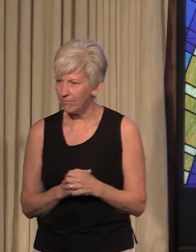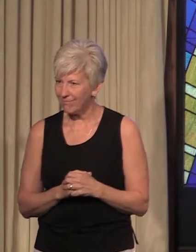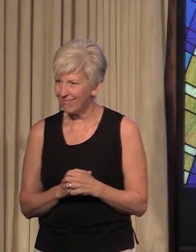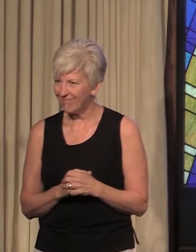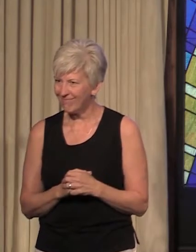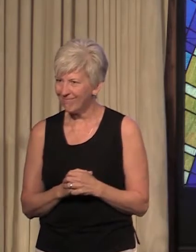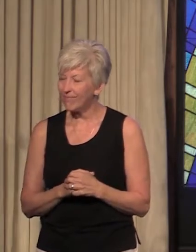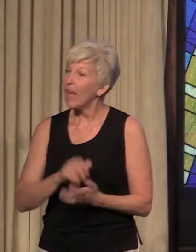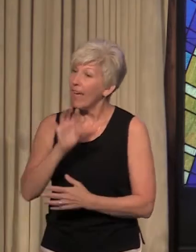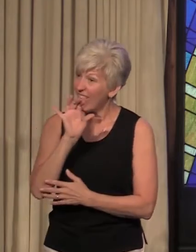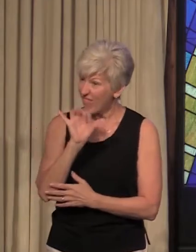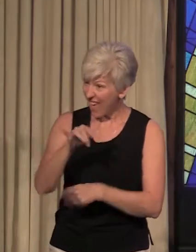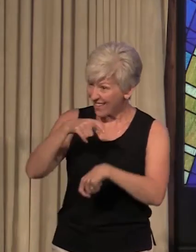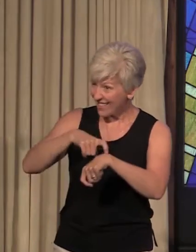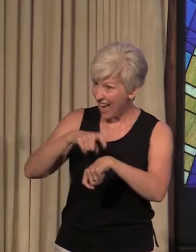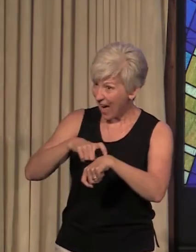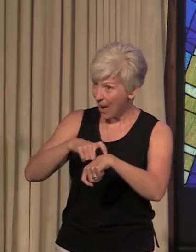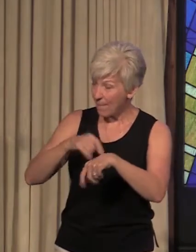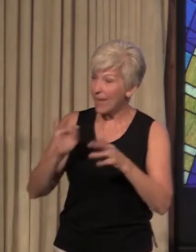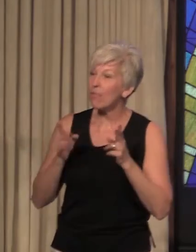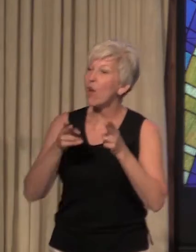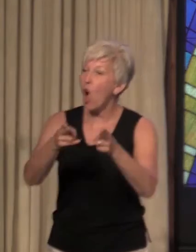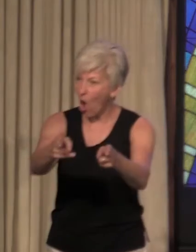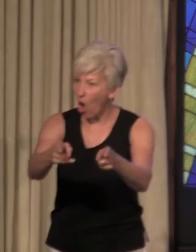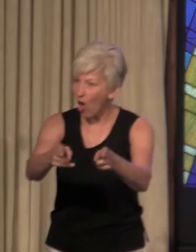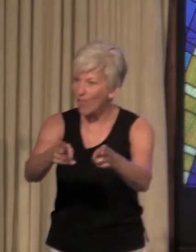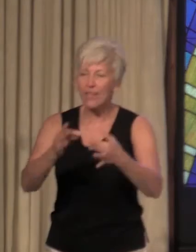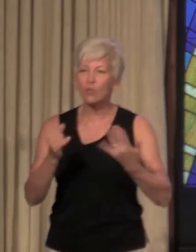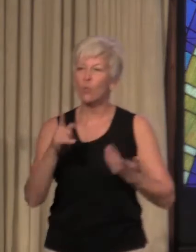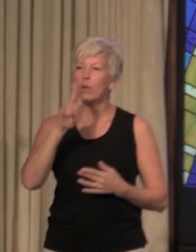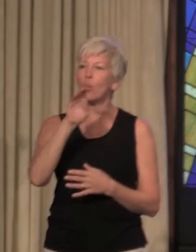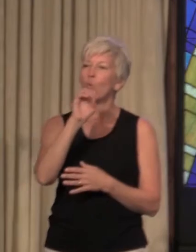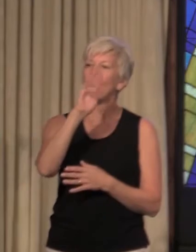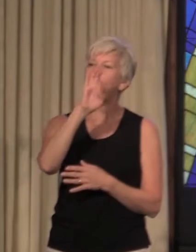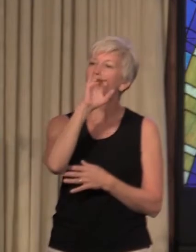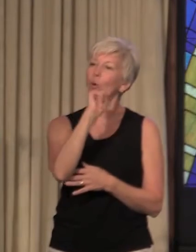That time in the hall is what Robert calls the void.